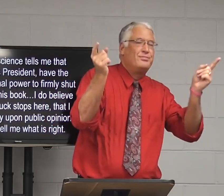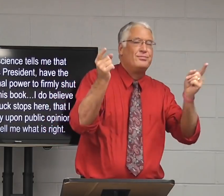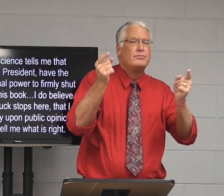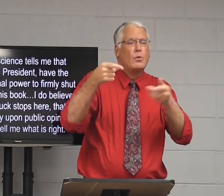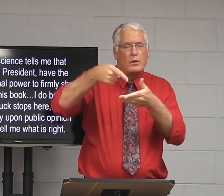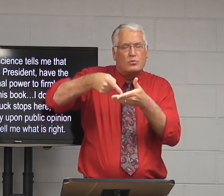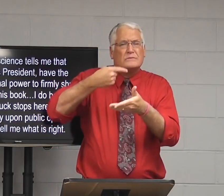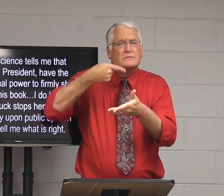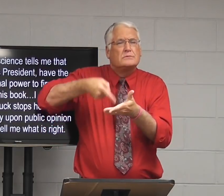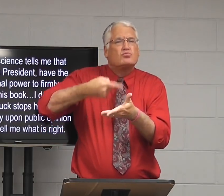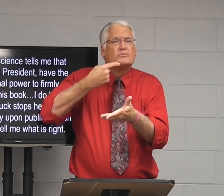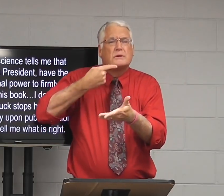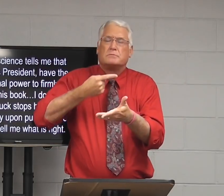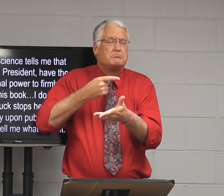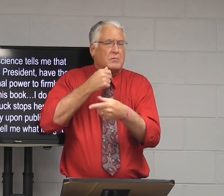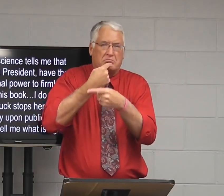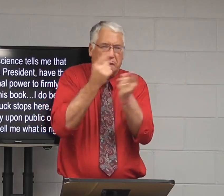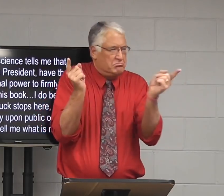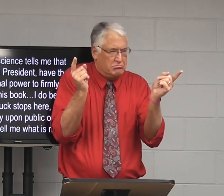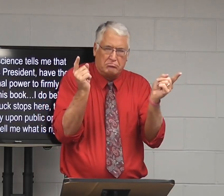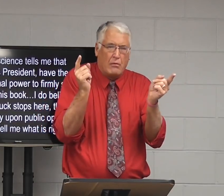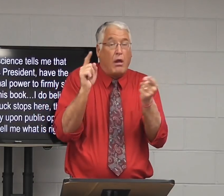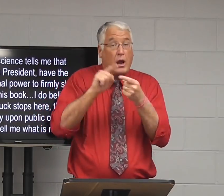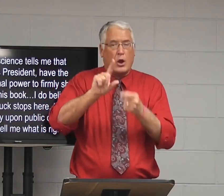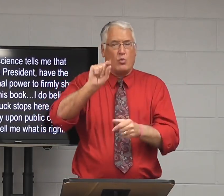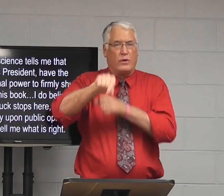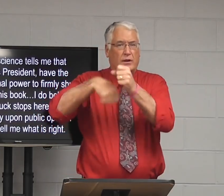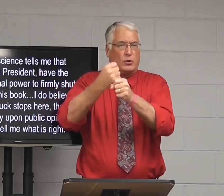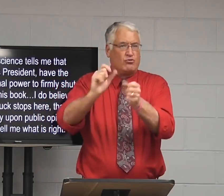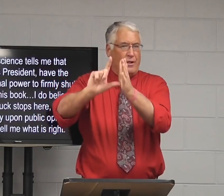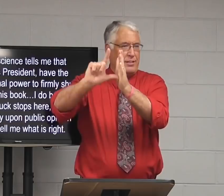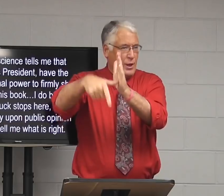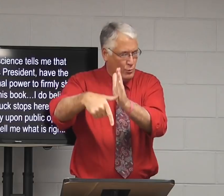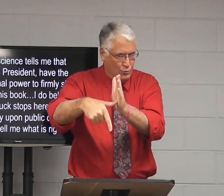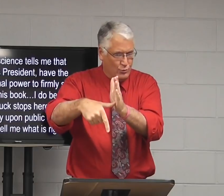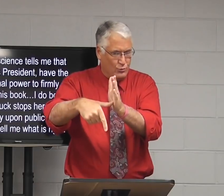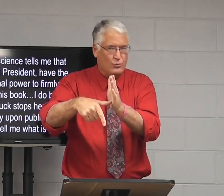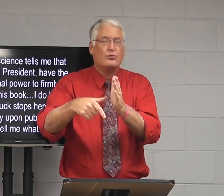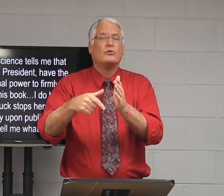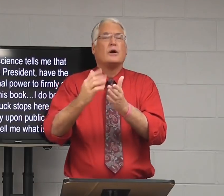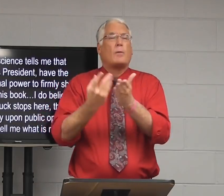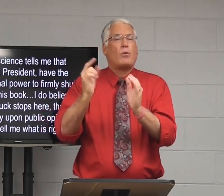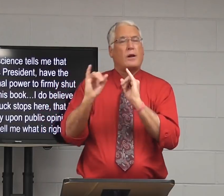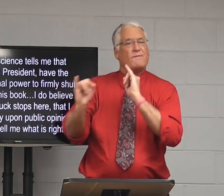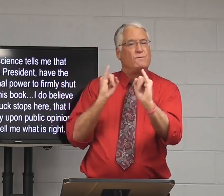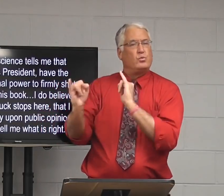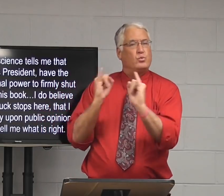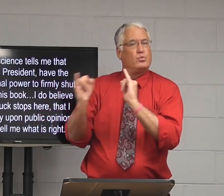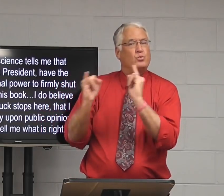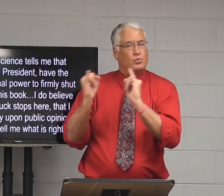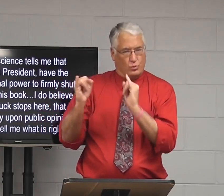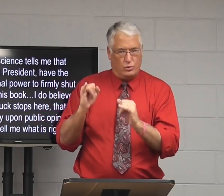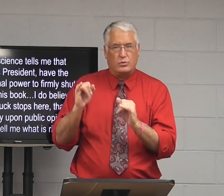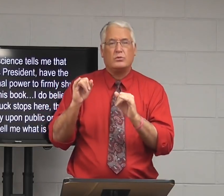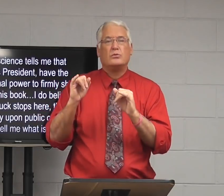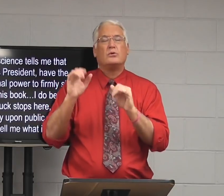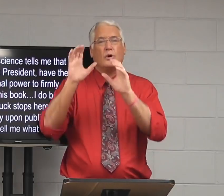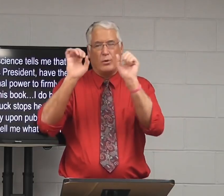right reasons. But he never shared what that piece of paper said until 20 years later when somebody interviewed